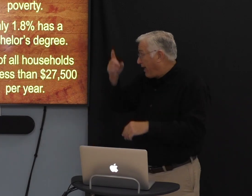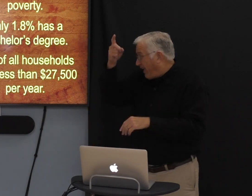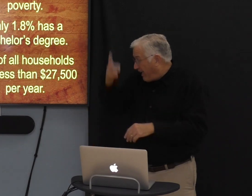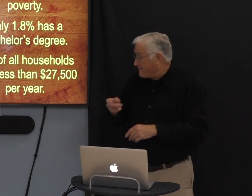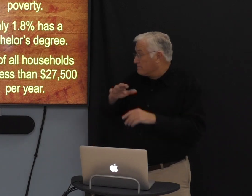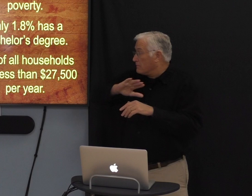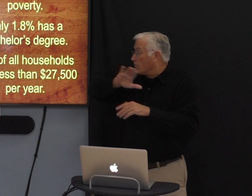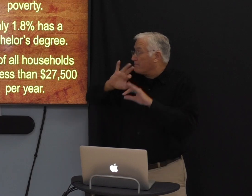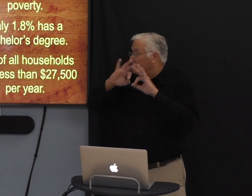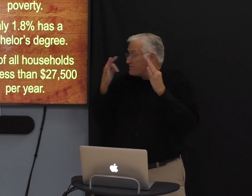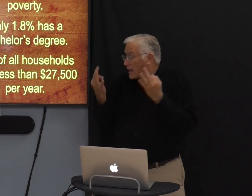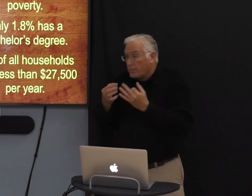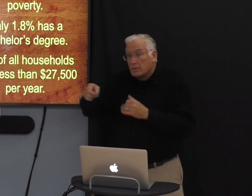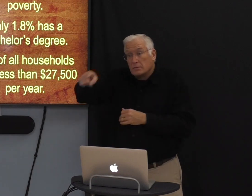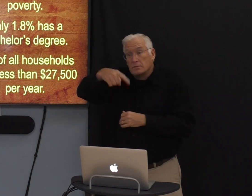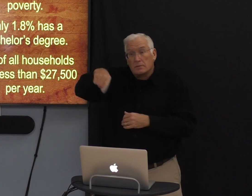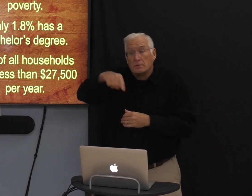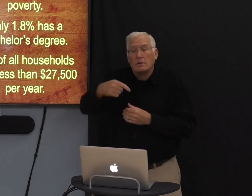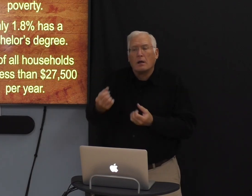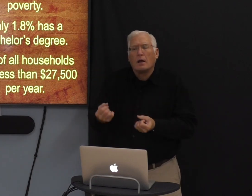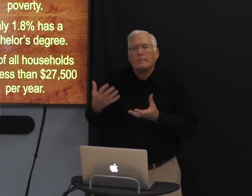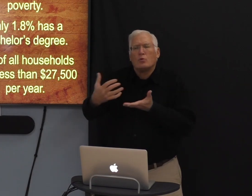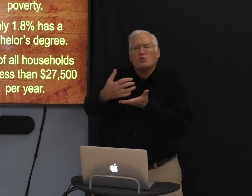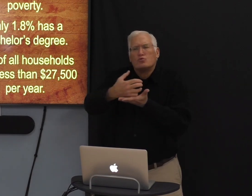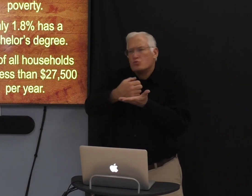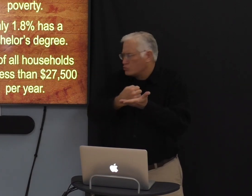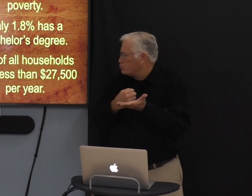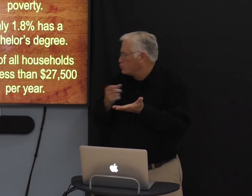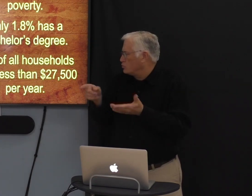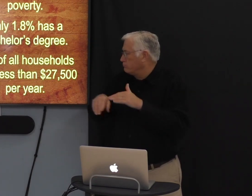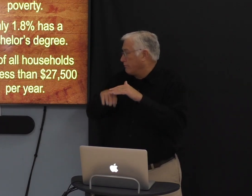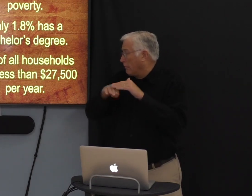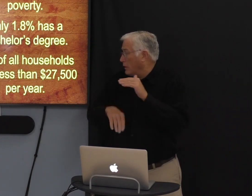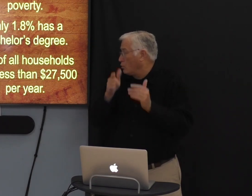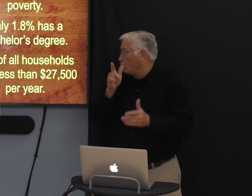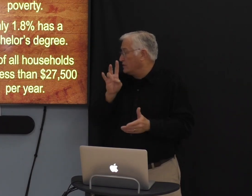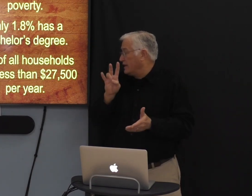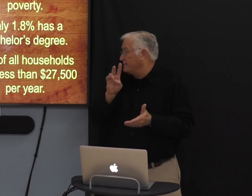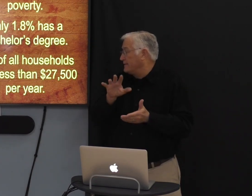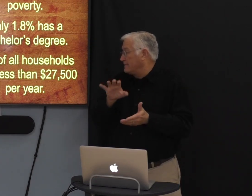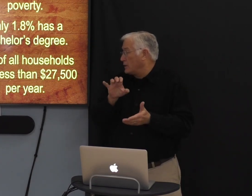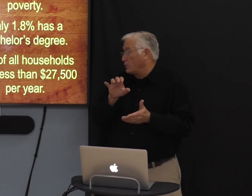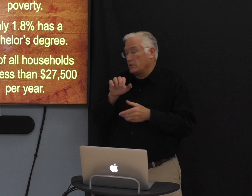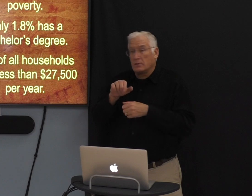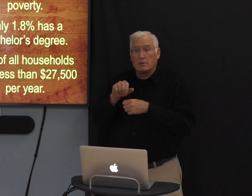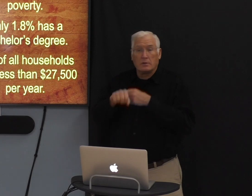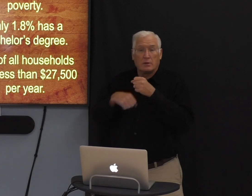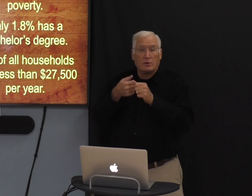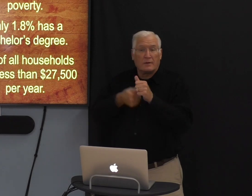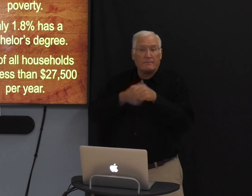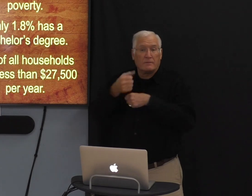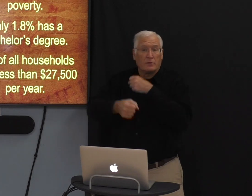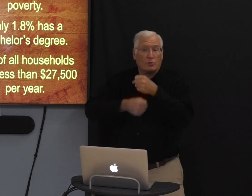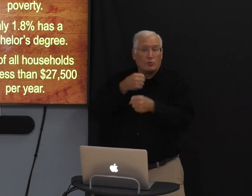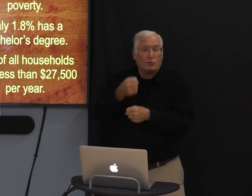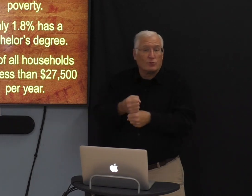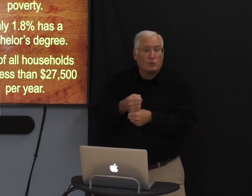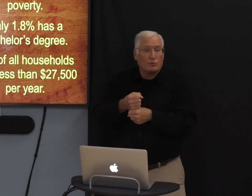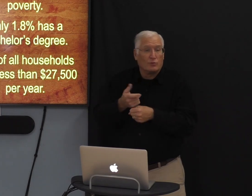It appears they don't have access to a good education. And over half of the households earn less than